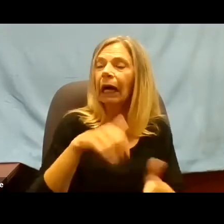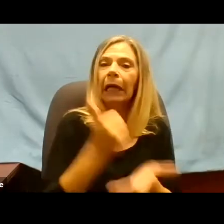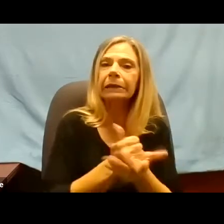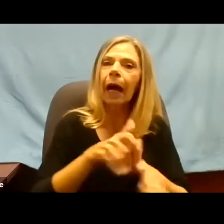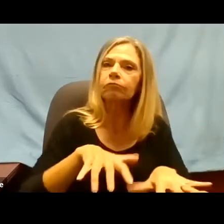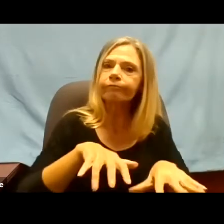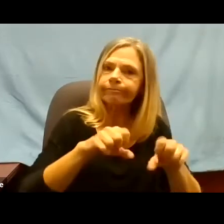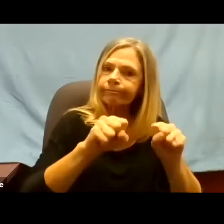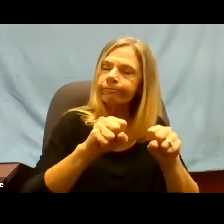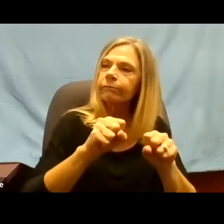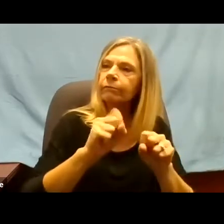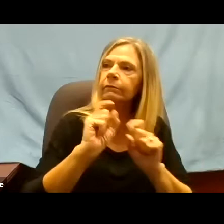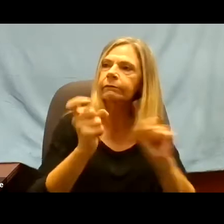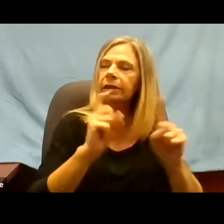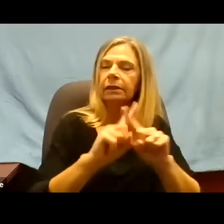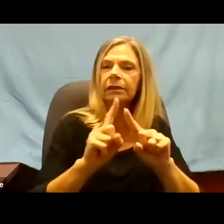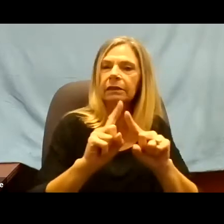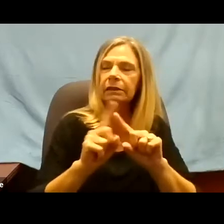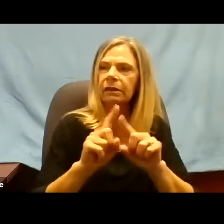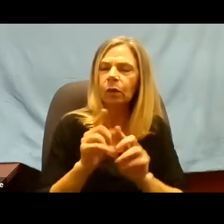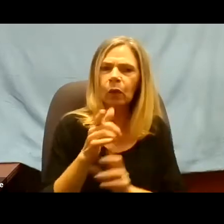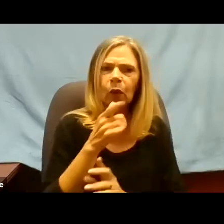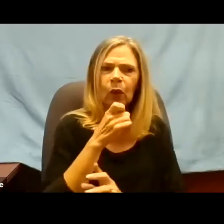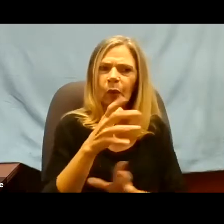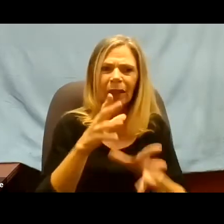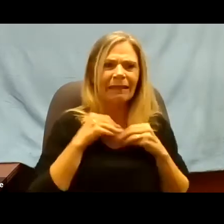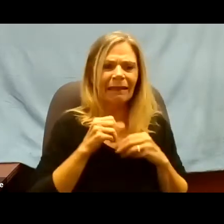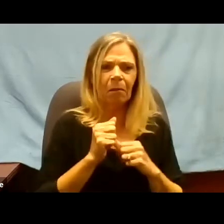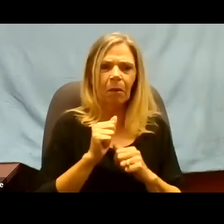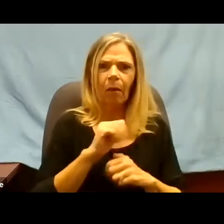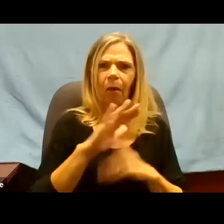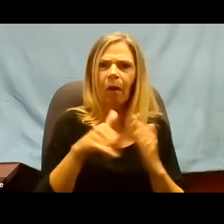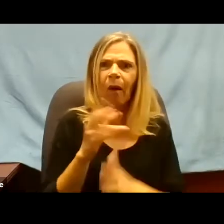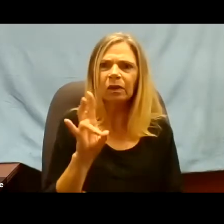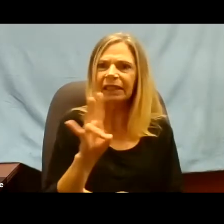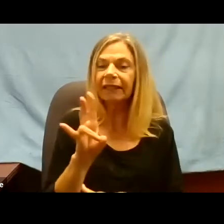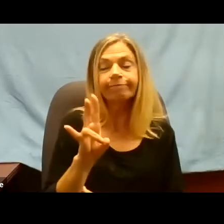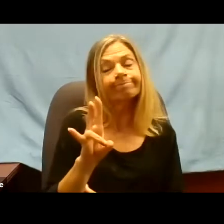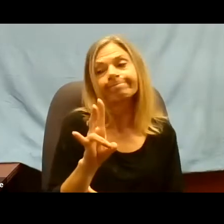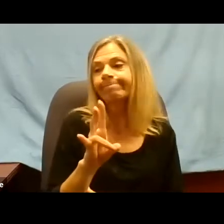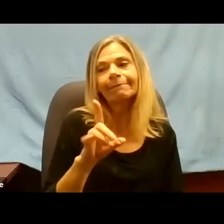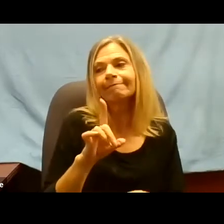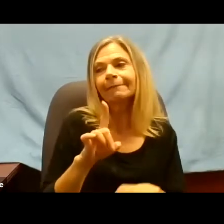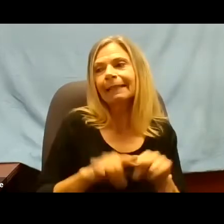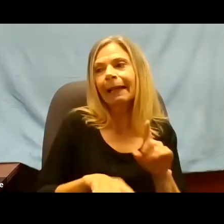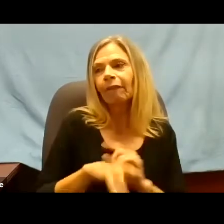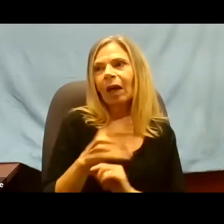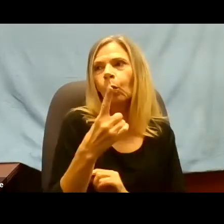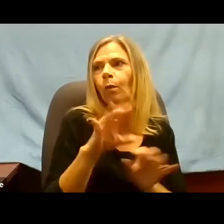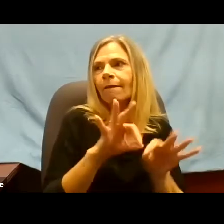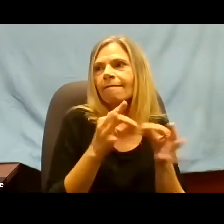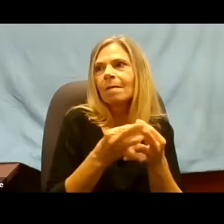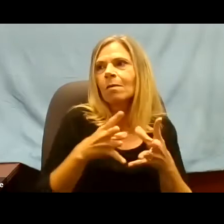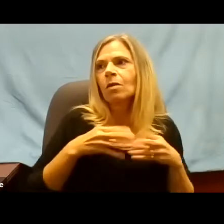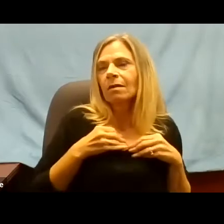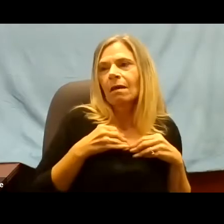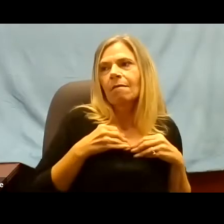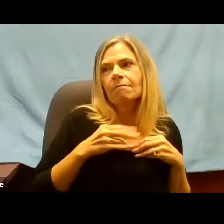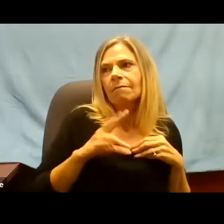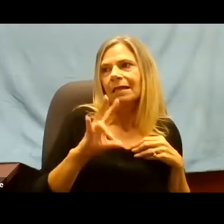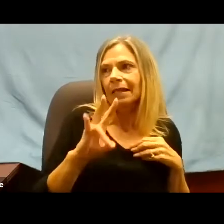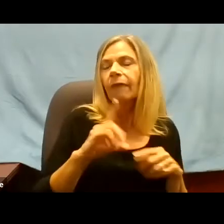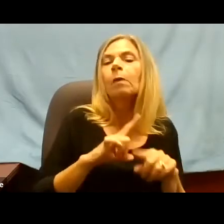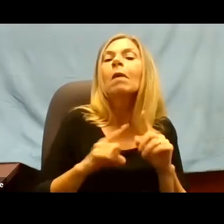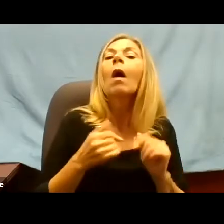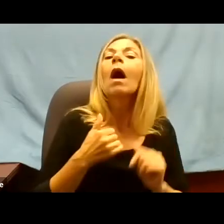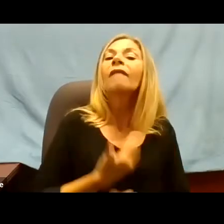well, we couldn't find a family that would take them all. But we found like, you know, five families that would take one apiece. I said,